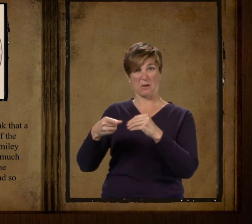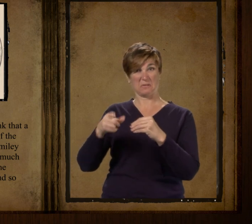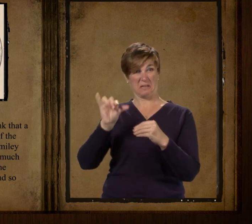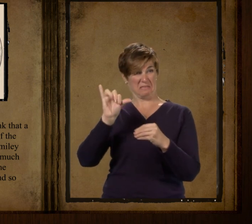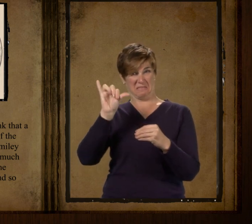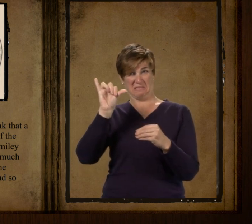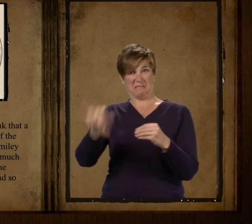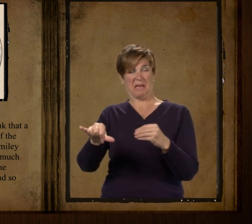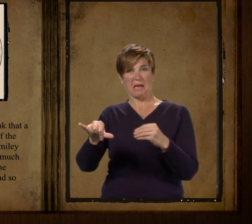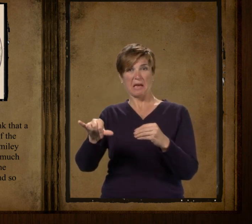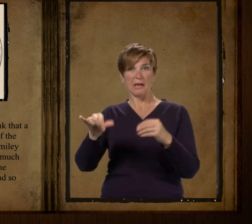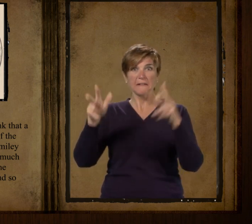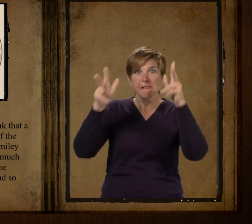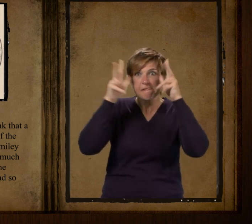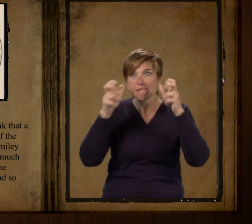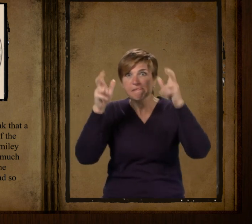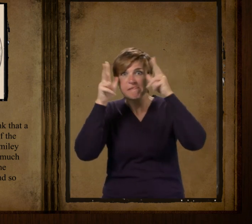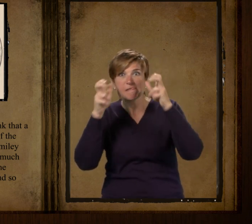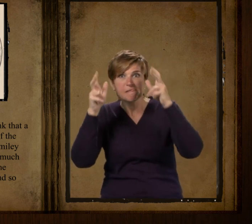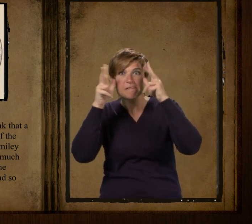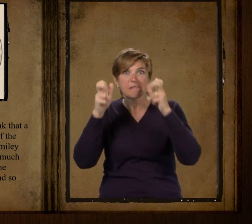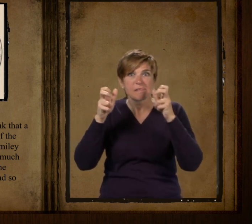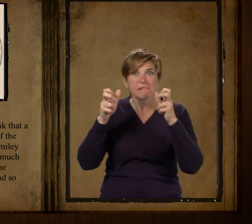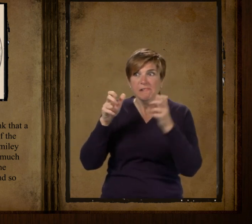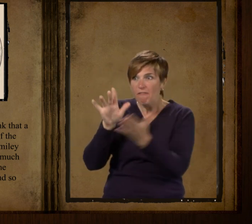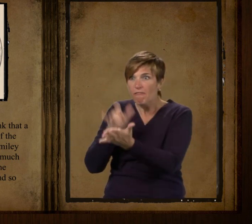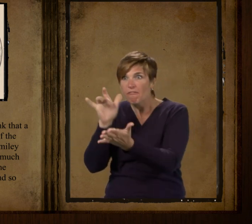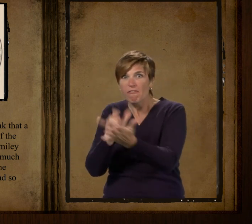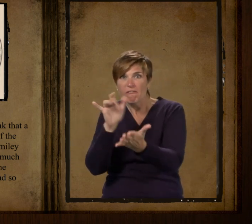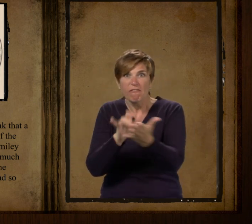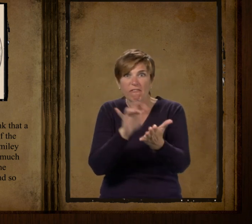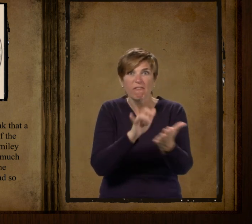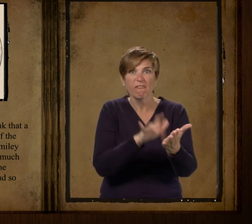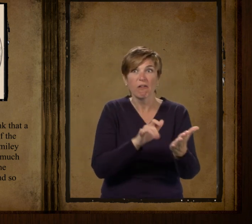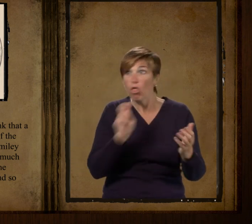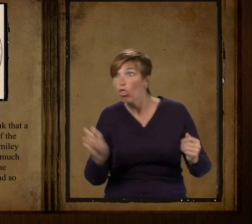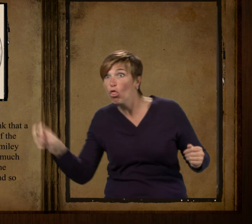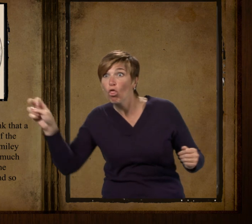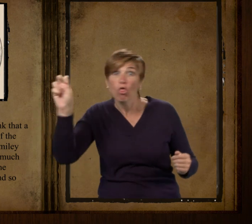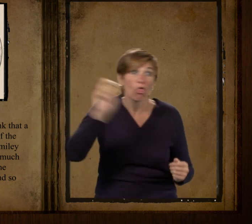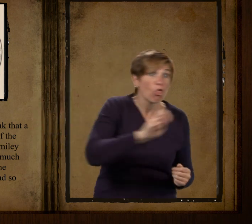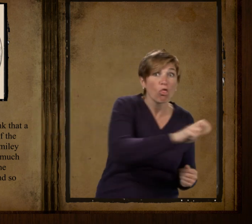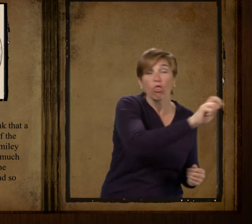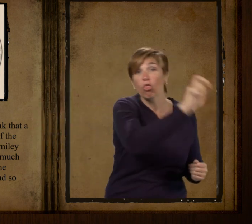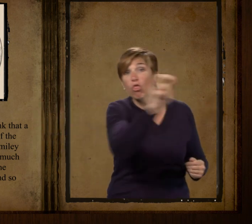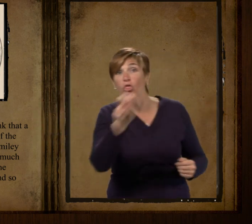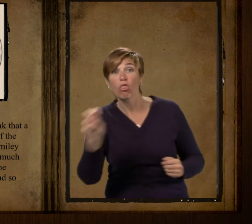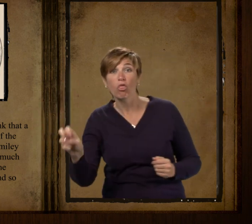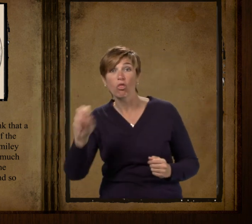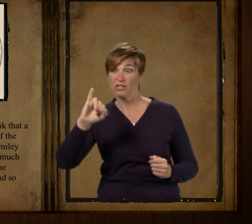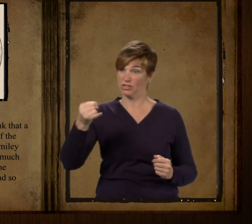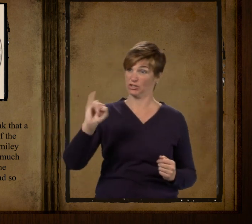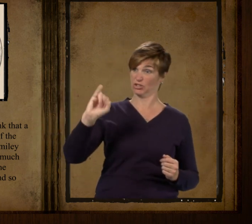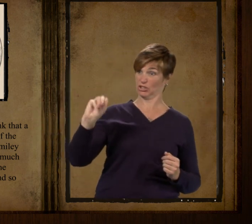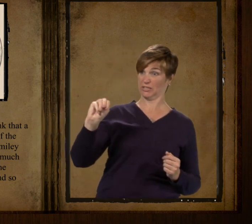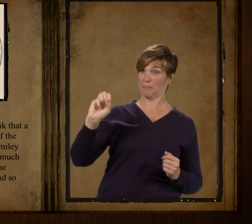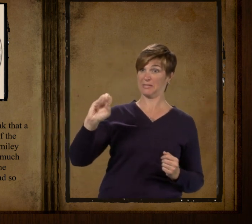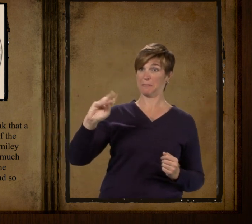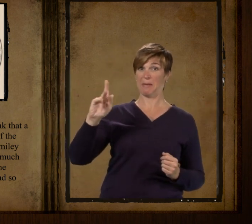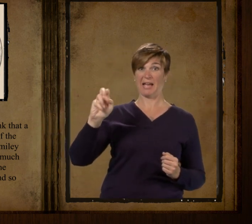but by your leave I did not think that a continuation of the history of the enterprising